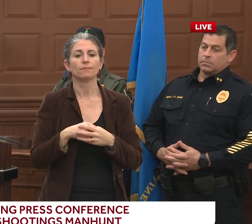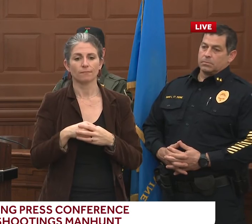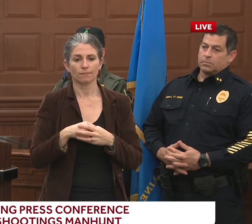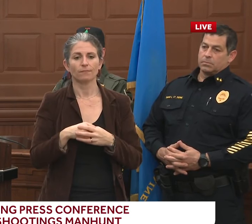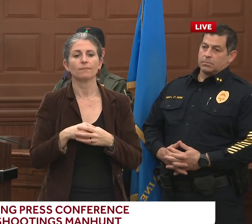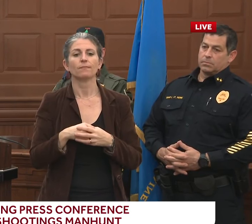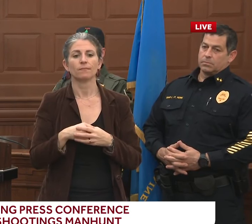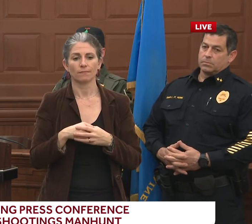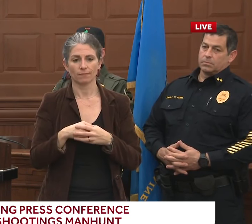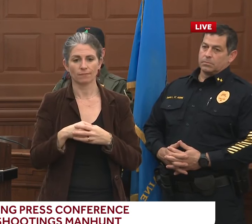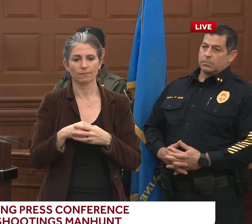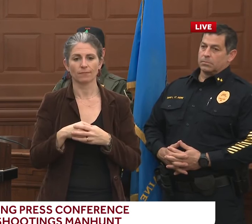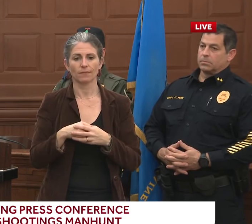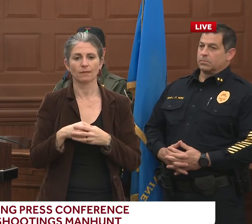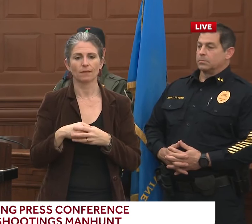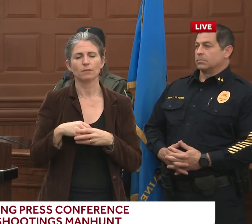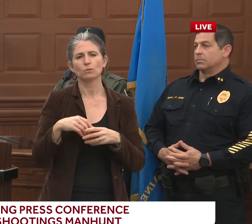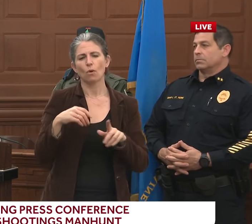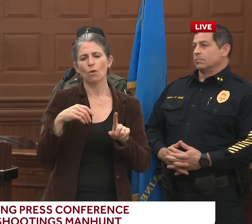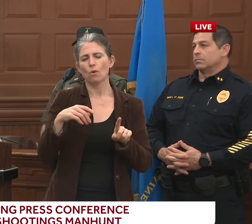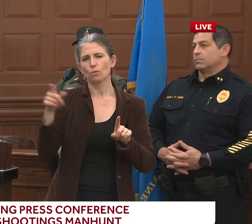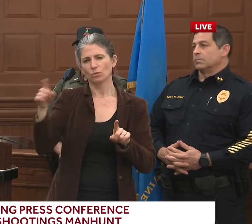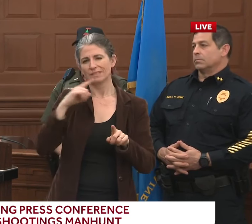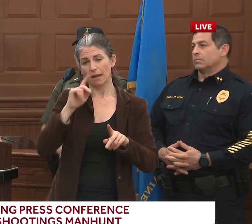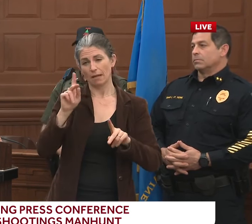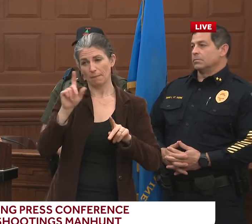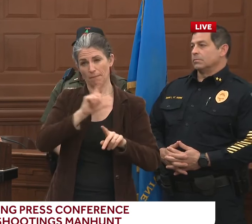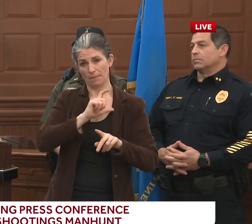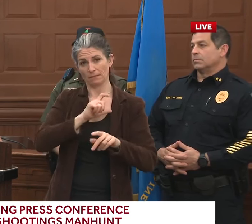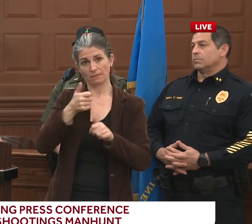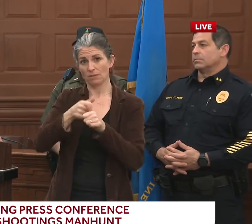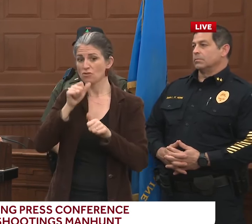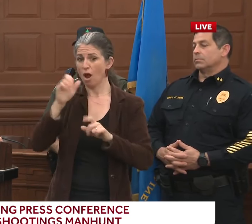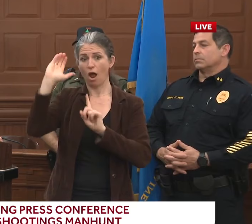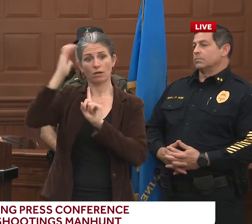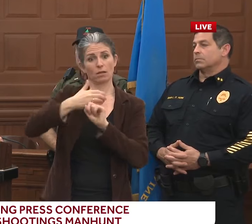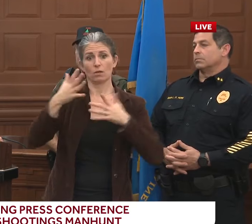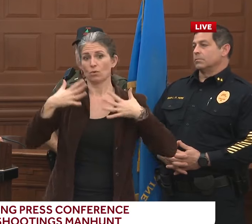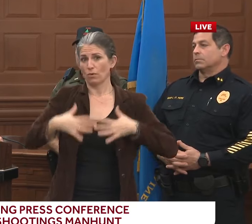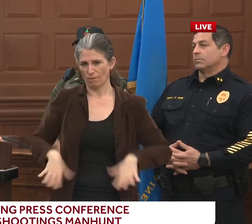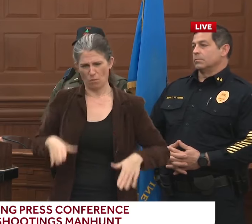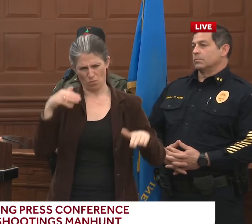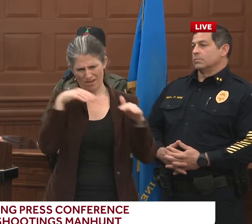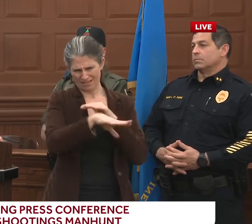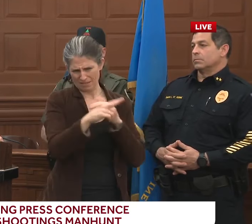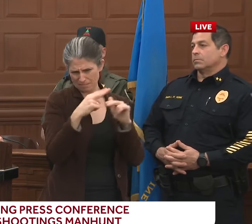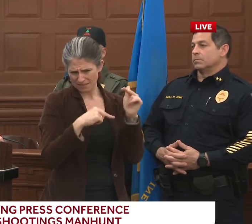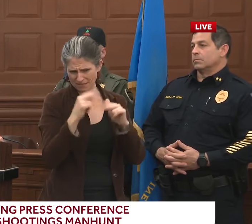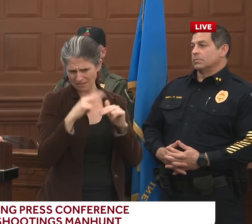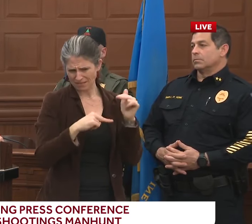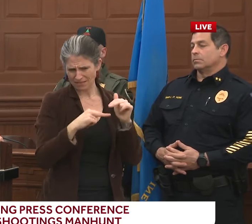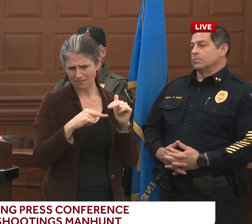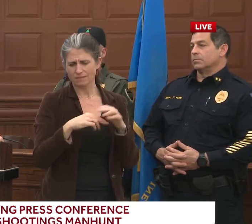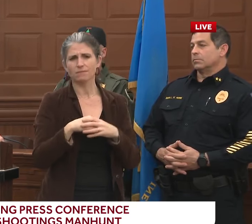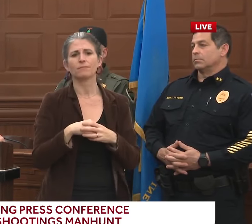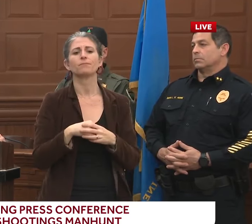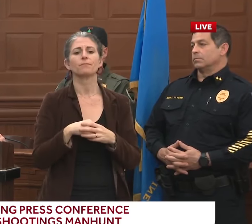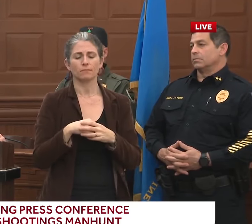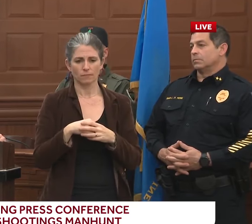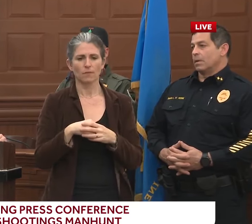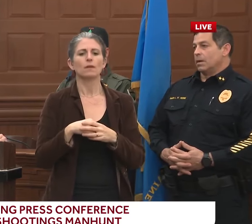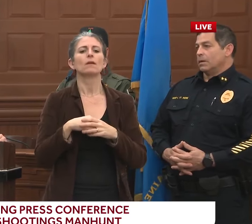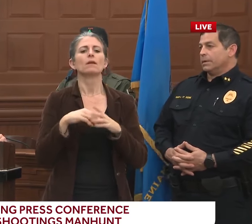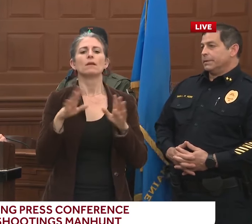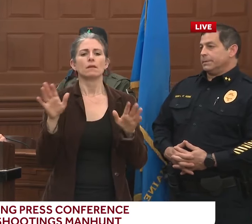what happened there? Sure. When I say address the threat, they're going in the door addressing an active shooter. So they're going in prepared